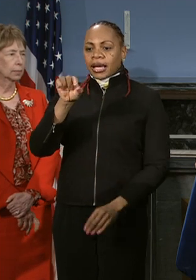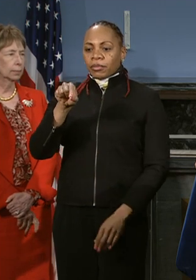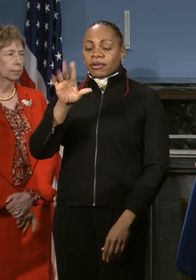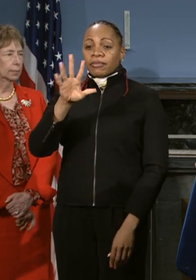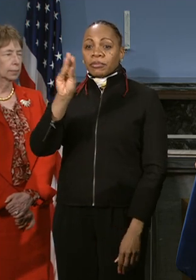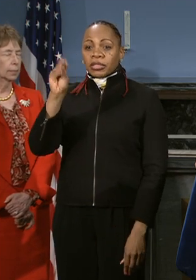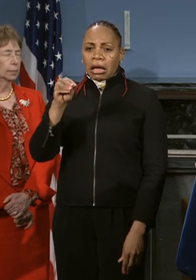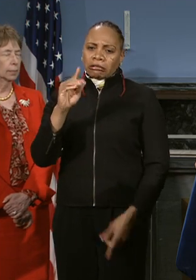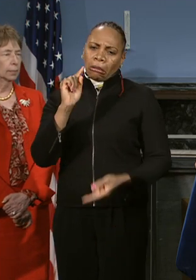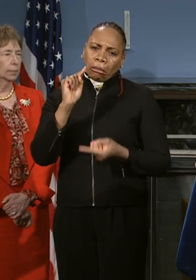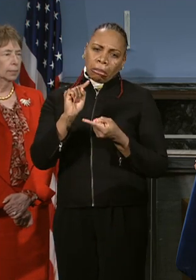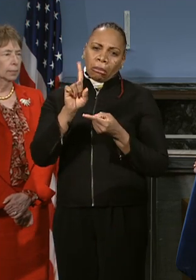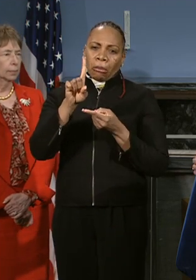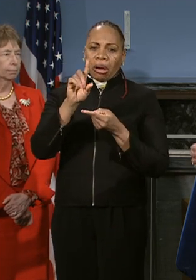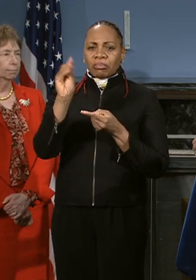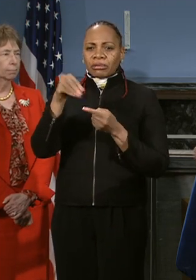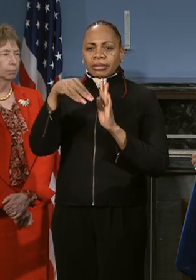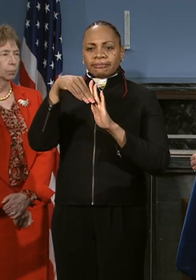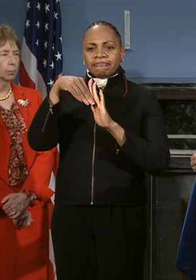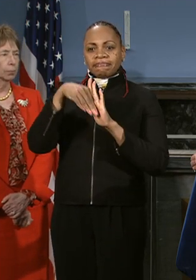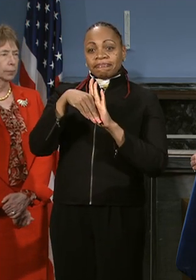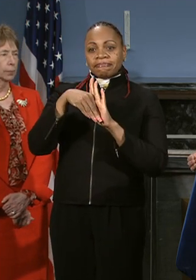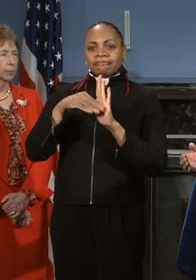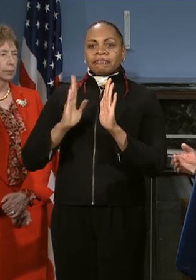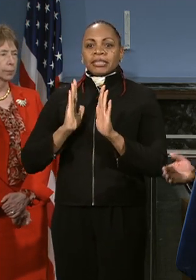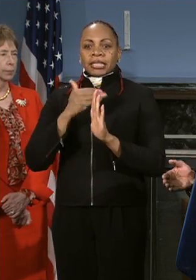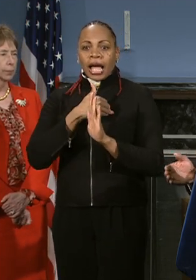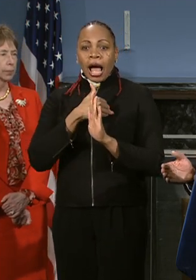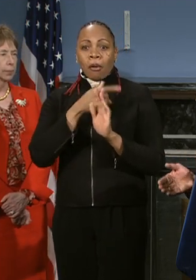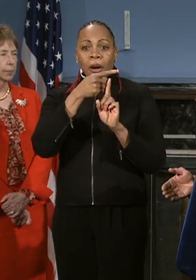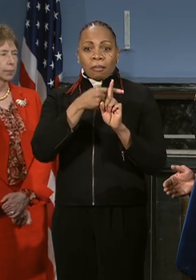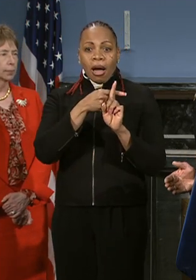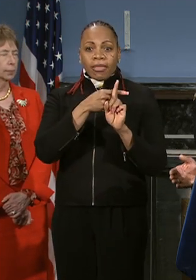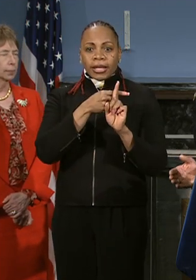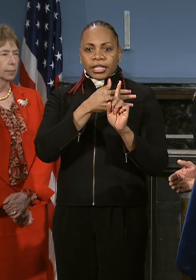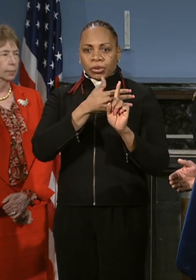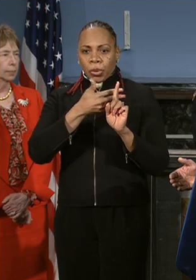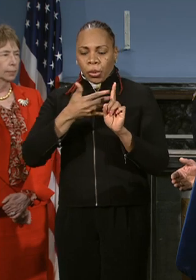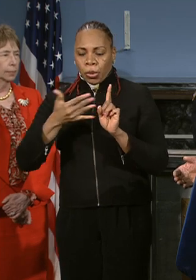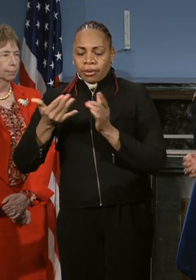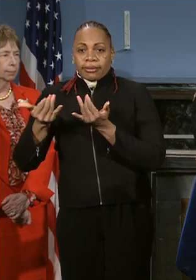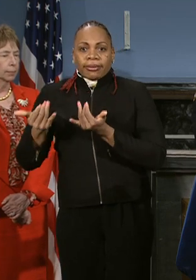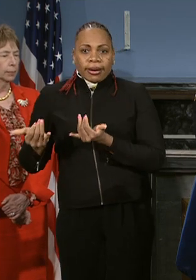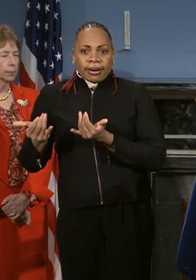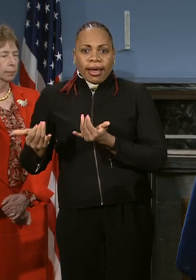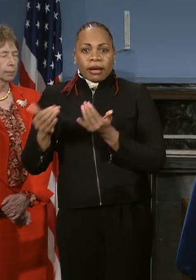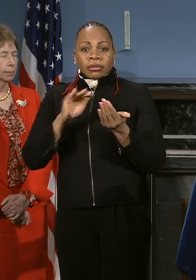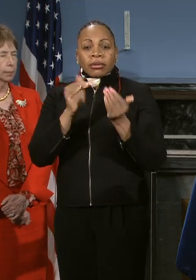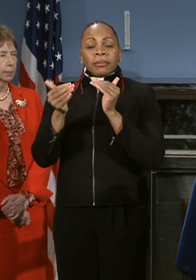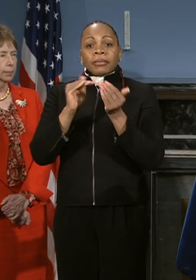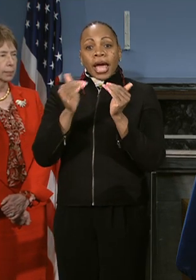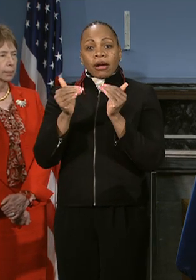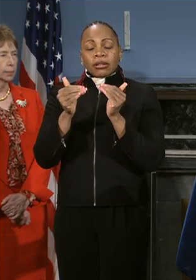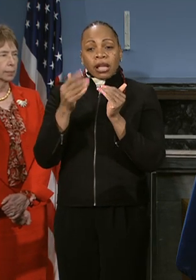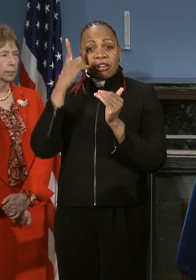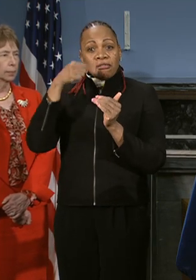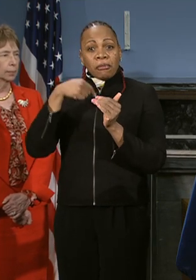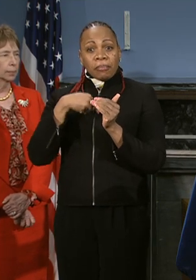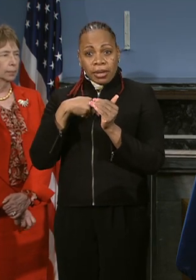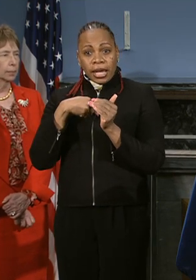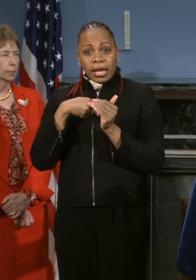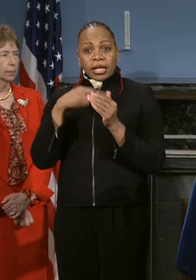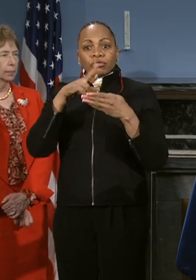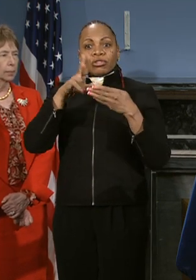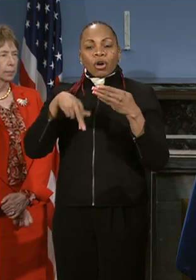less than 1% decline in our month-to-now-day comparison. And that, to me, is as a result